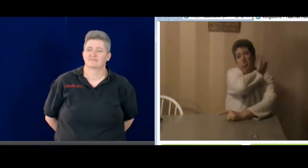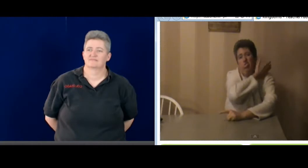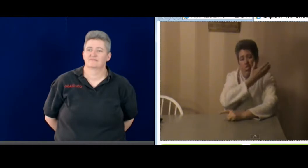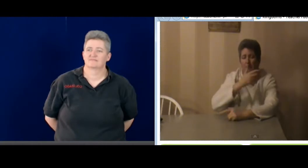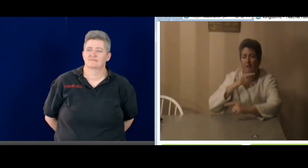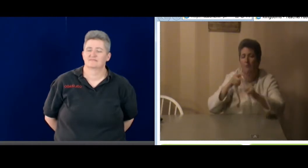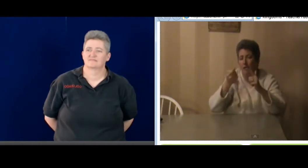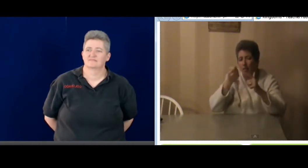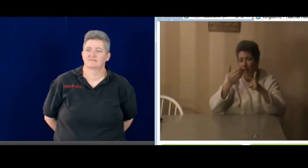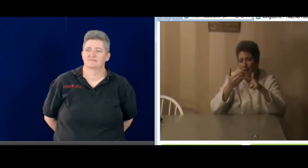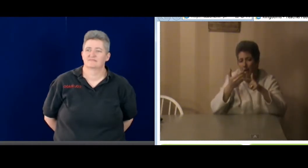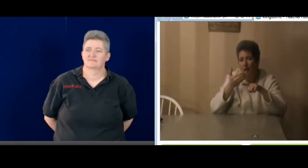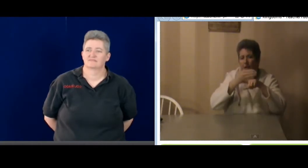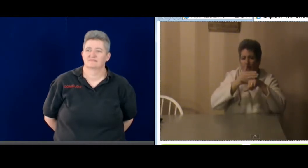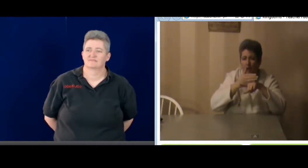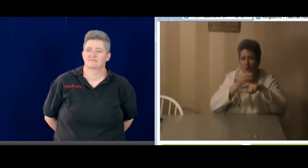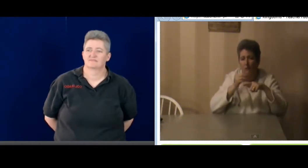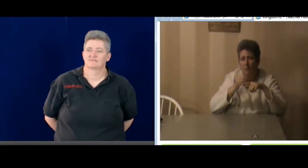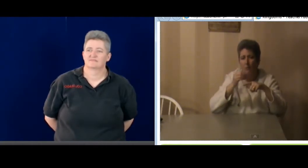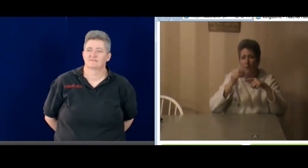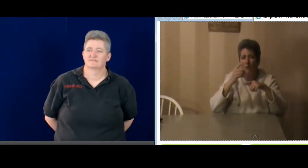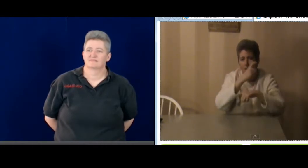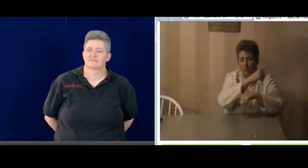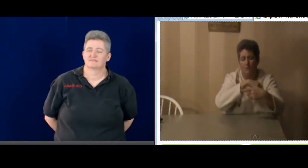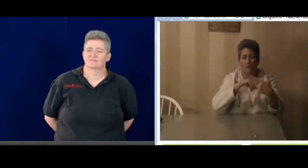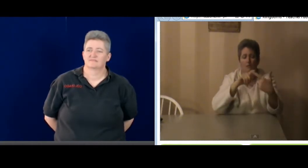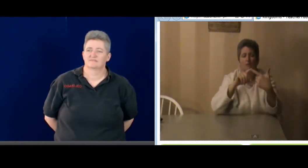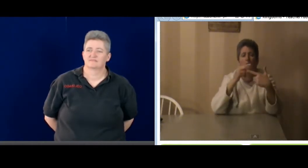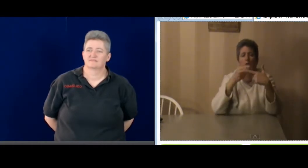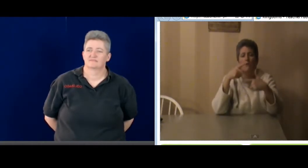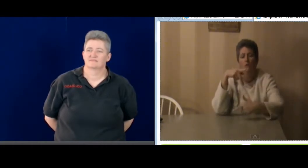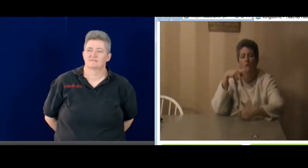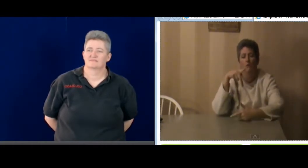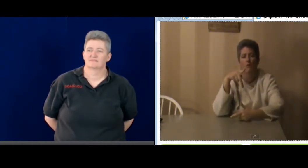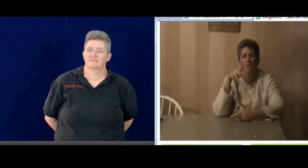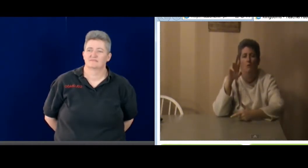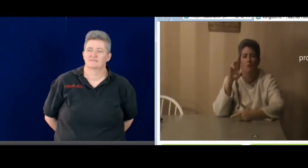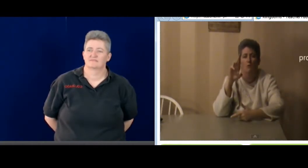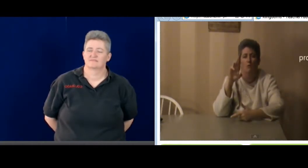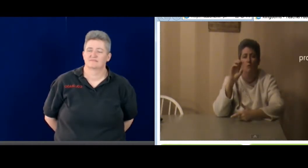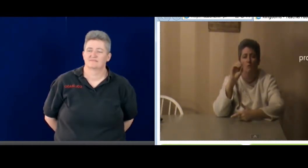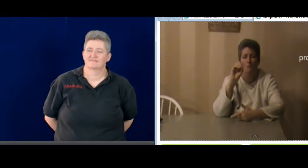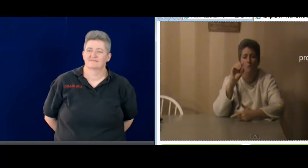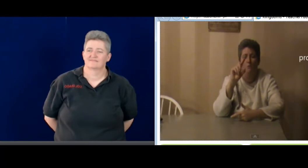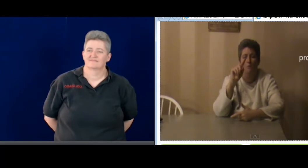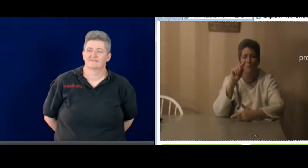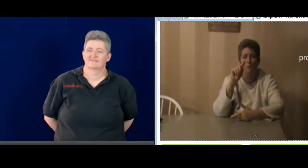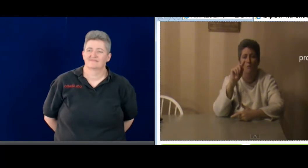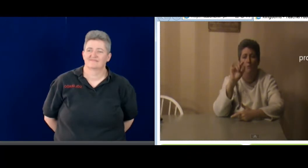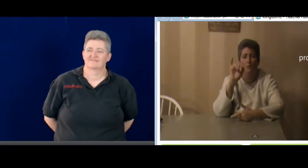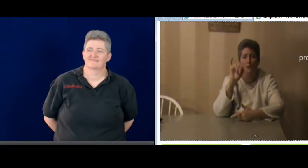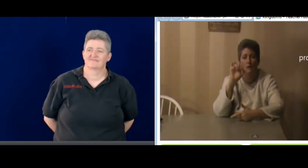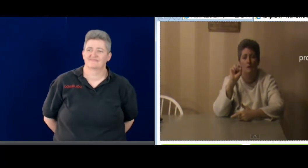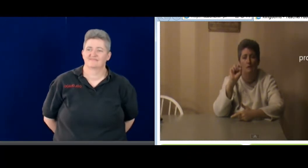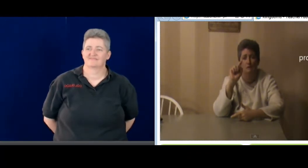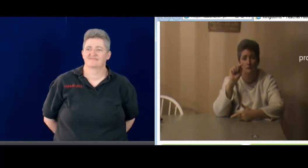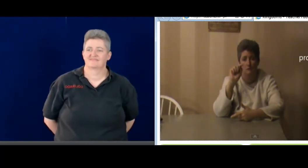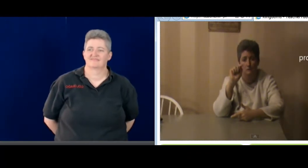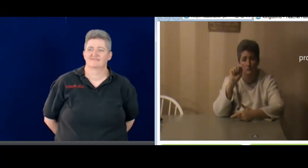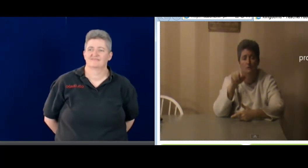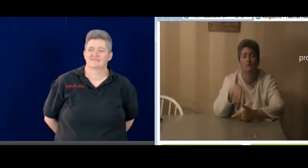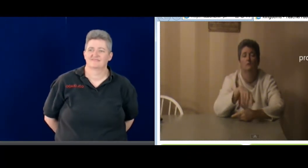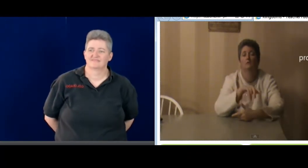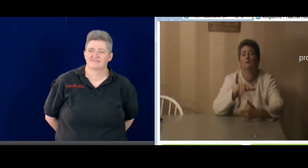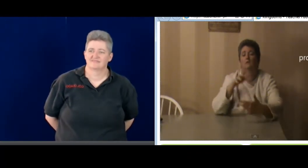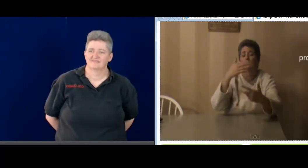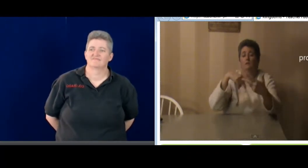And just as very basic, not that they're not important or worthy, but they're included. The second one would be